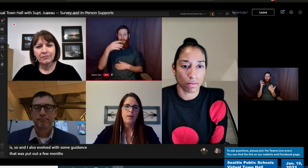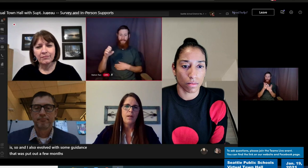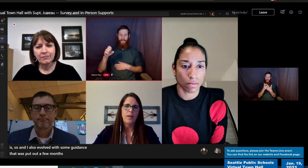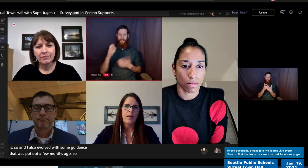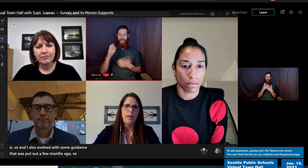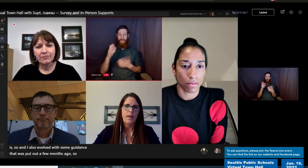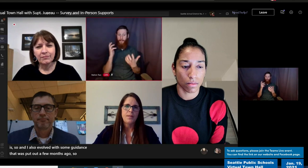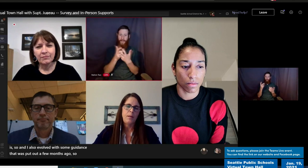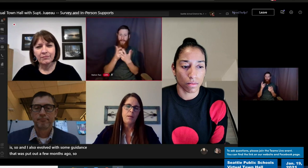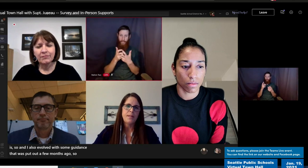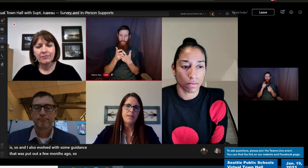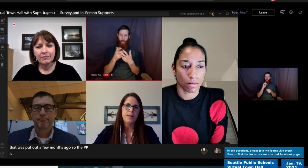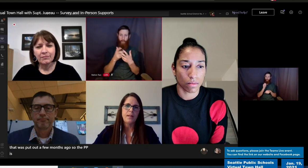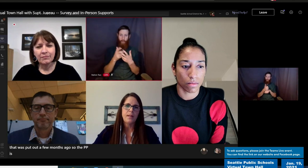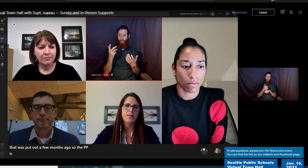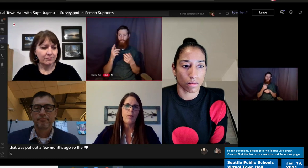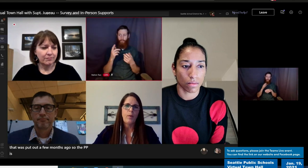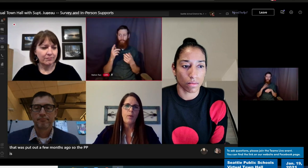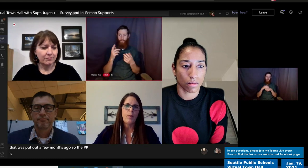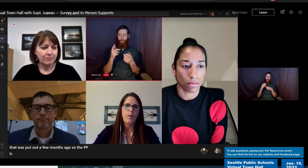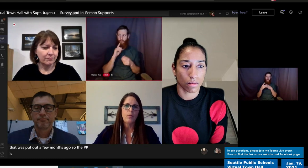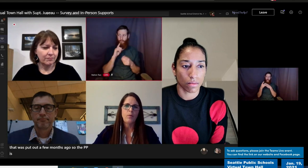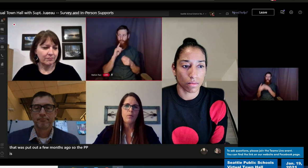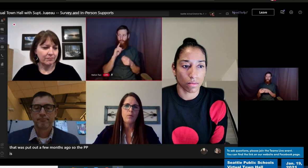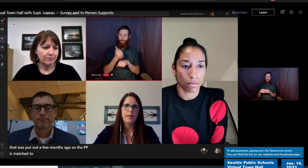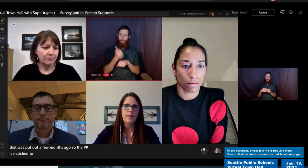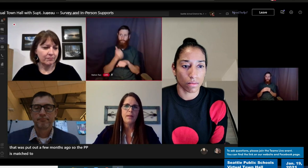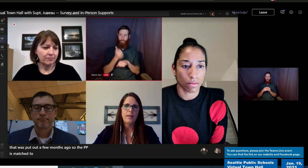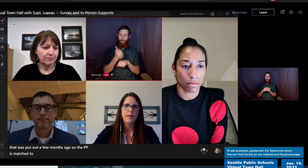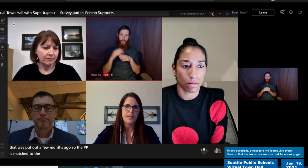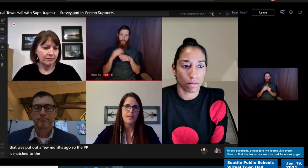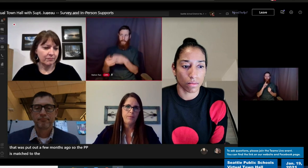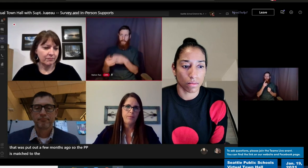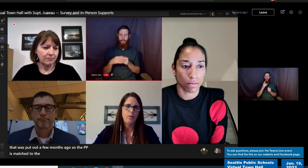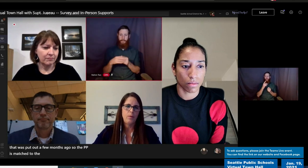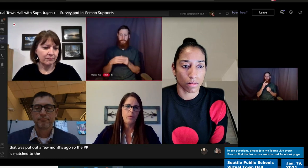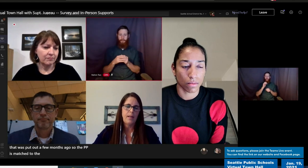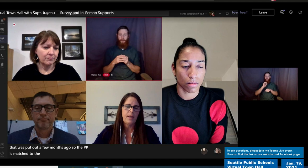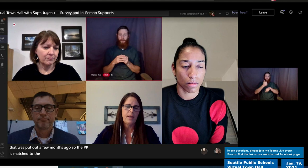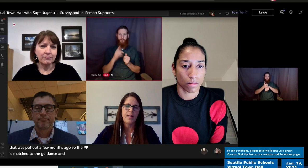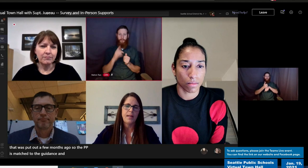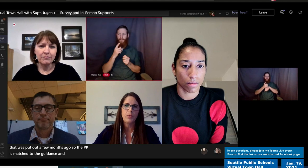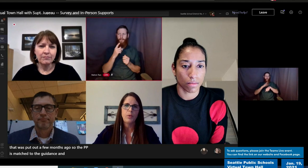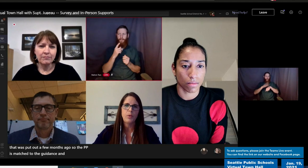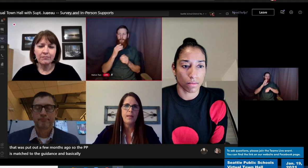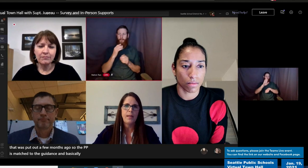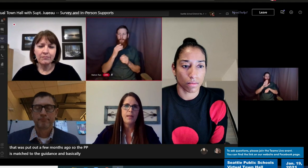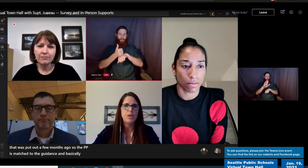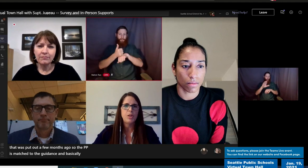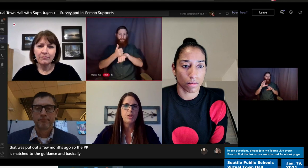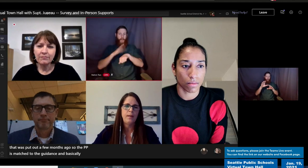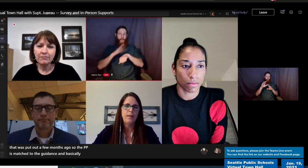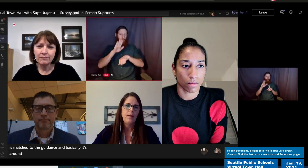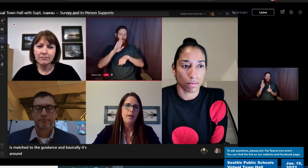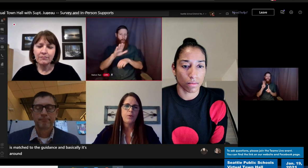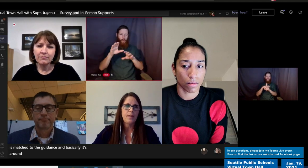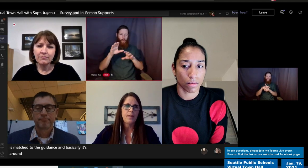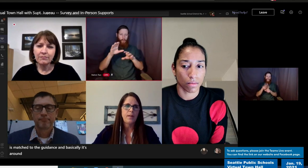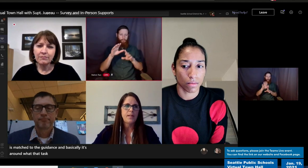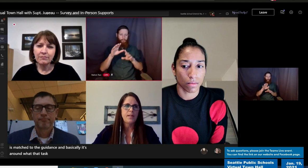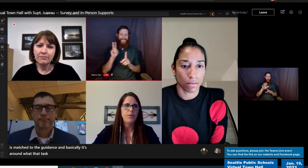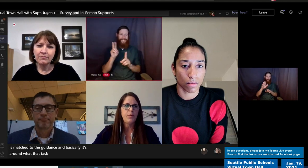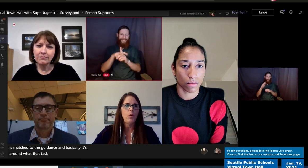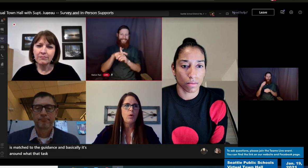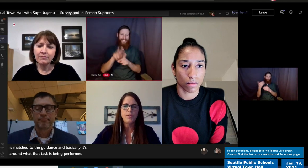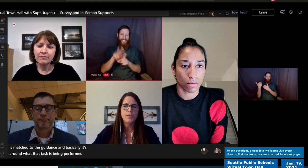guidance and basically it's around what that task is being performed what the task that employee is doing. So currently staff who